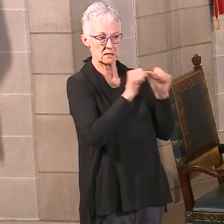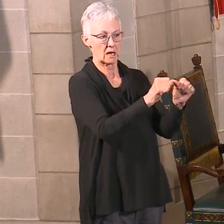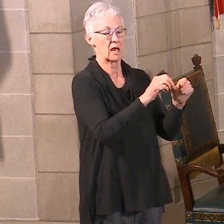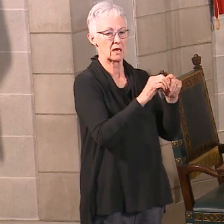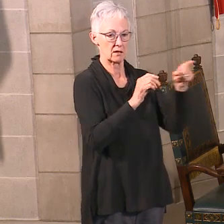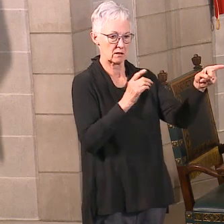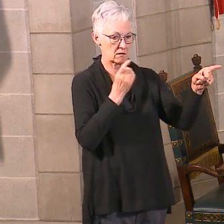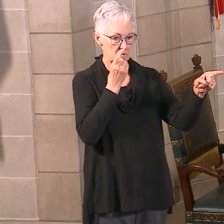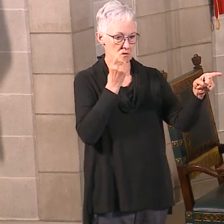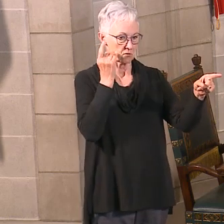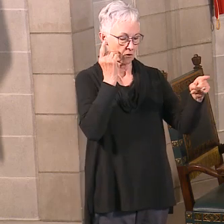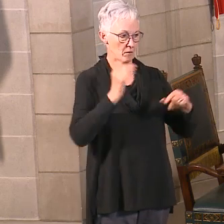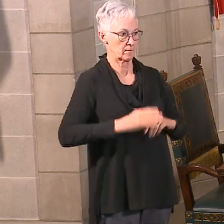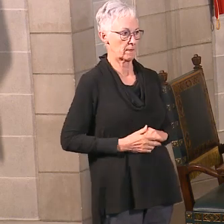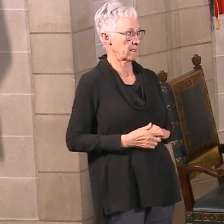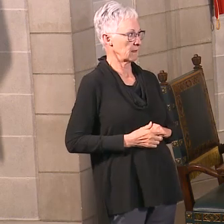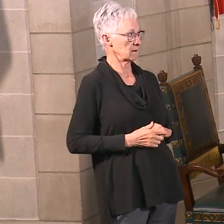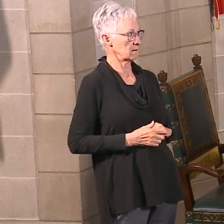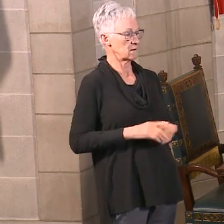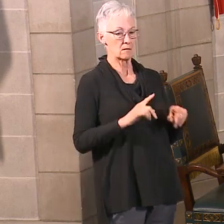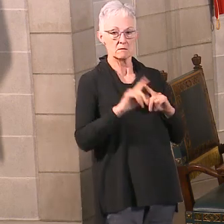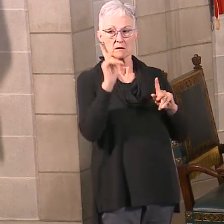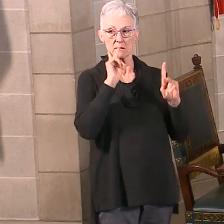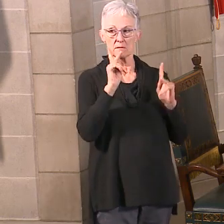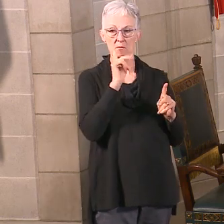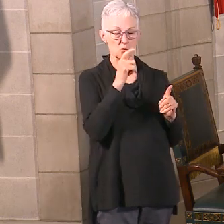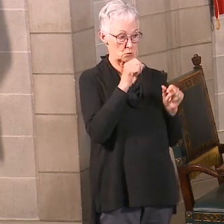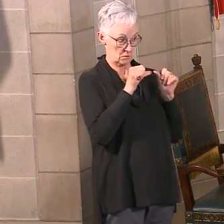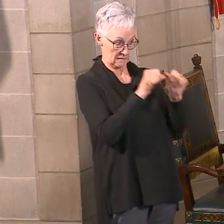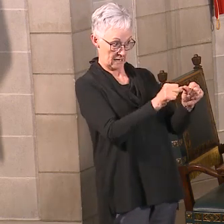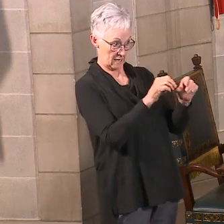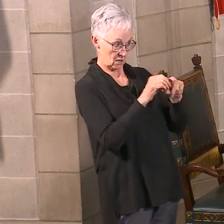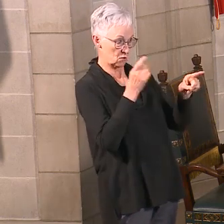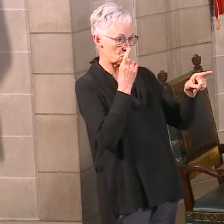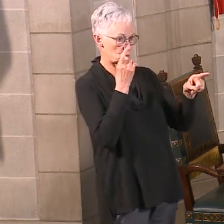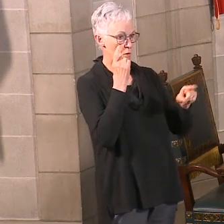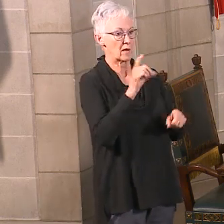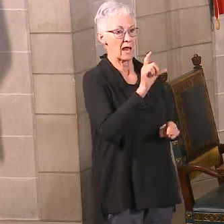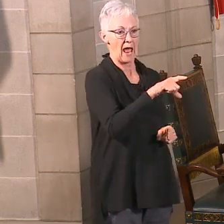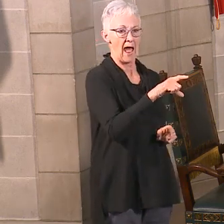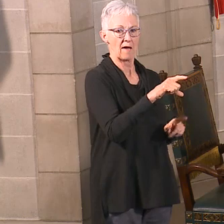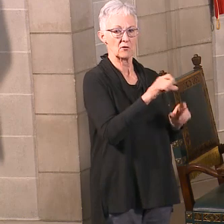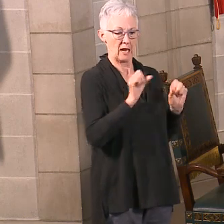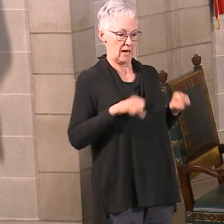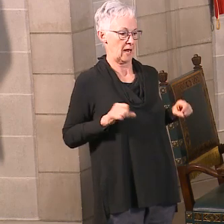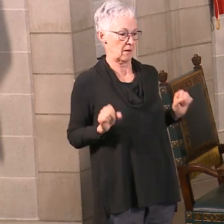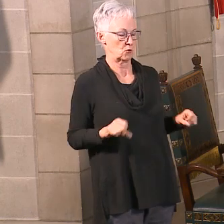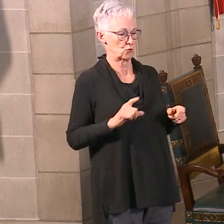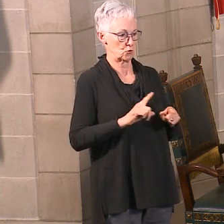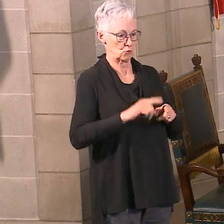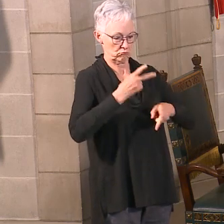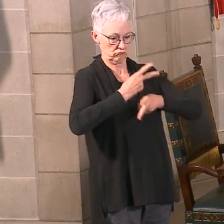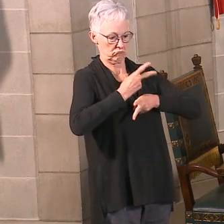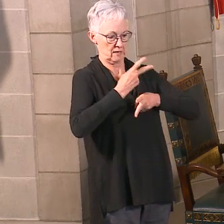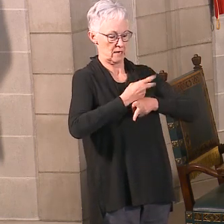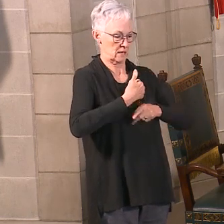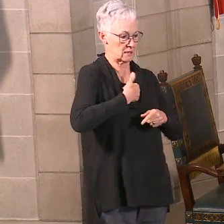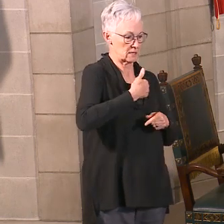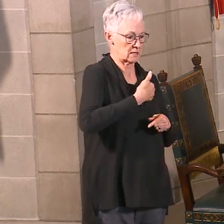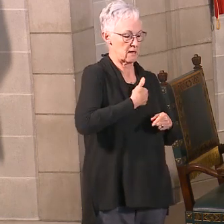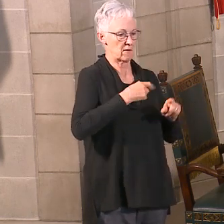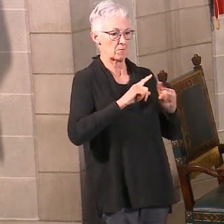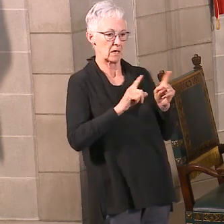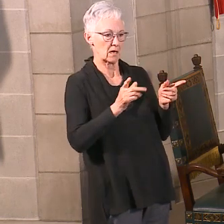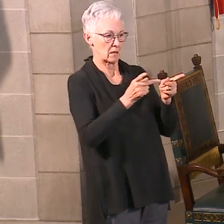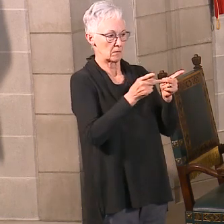we'll have to make sure that they can still do their daily activities. So this is where you'd still have to be able to basically kind of take care of yourself, but it will be a